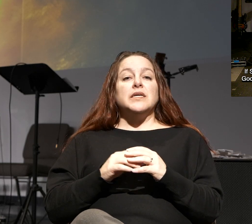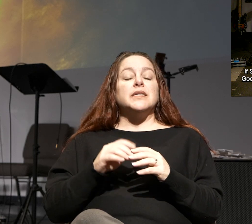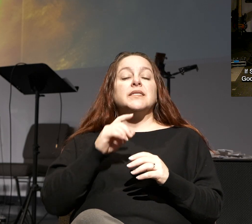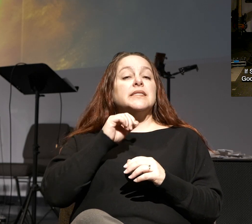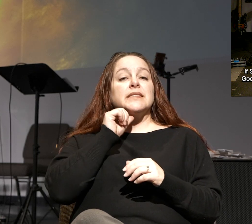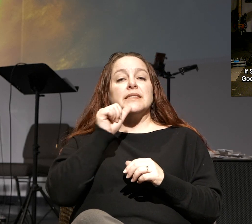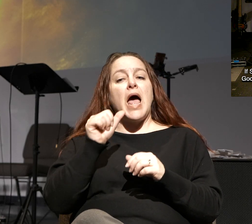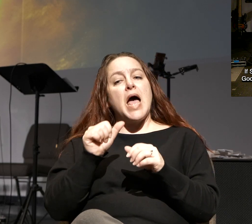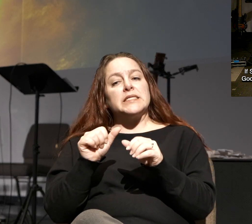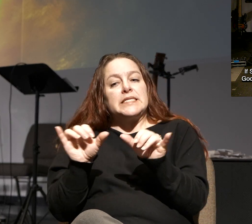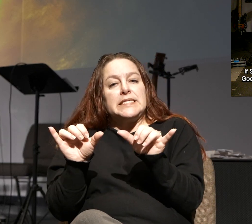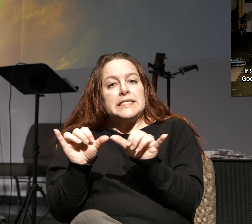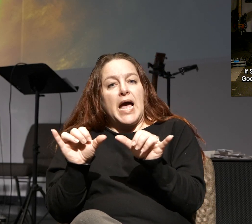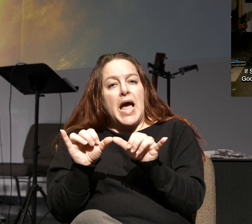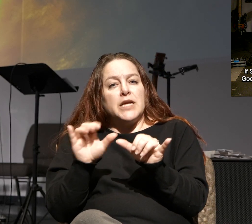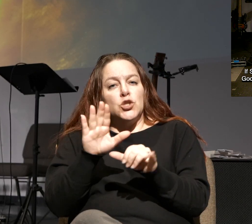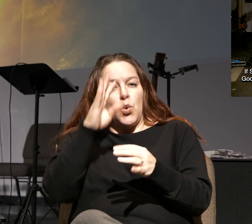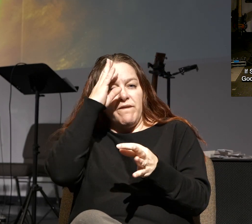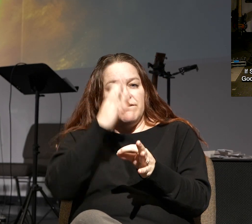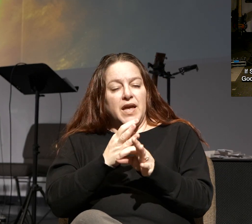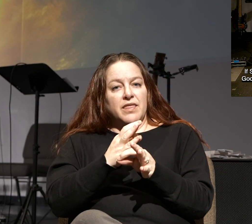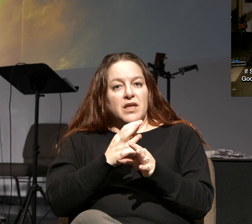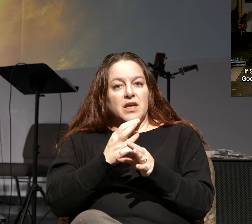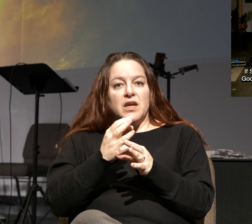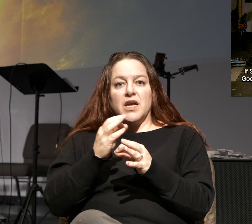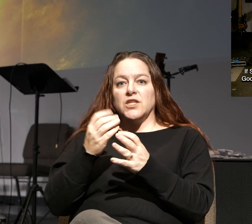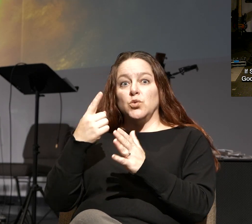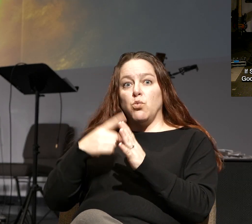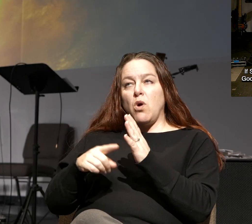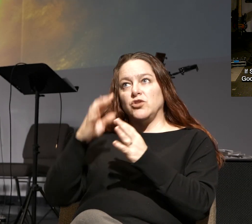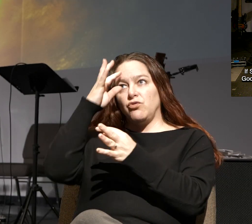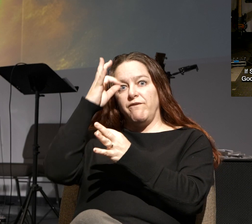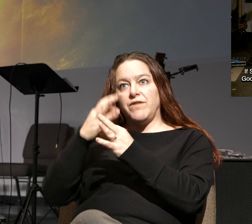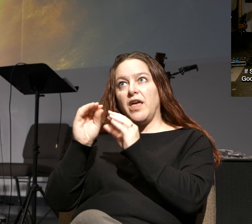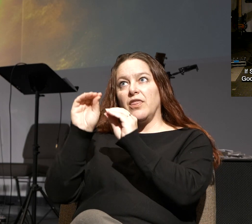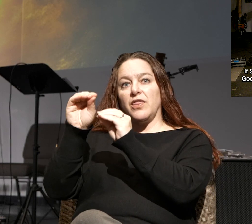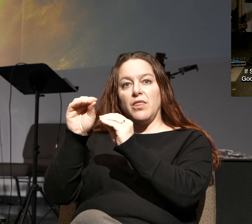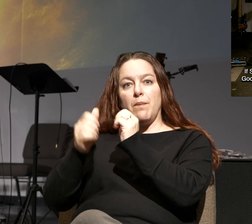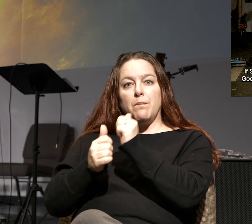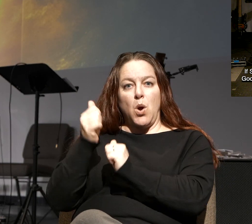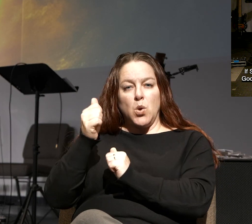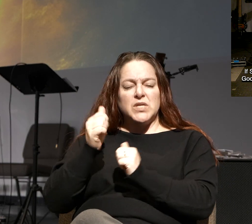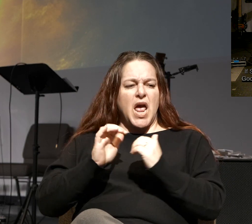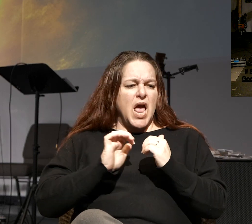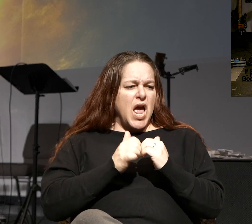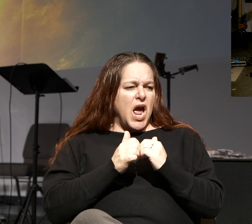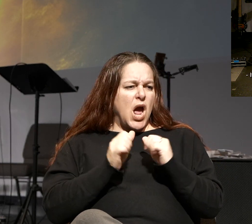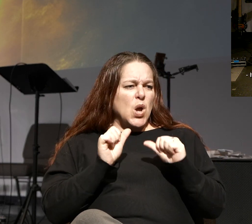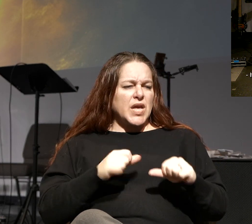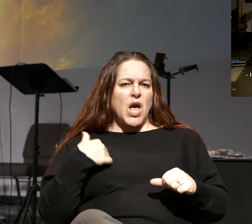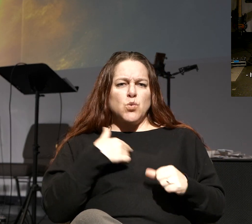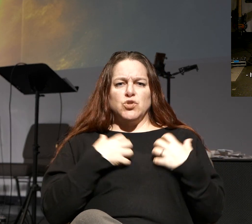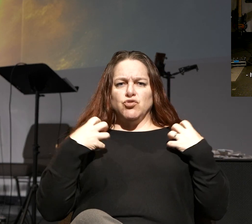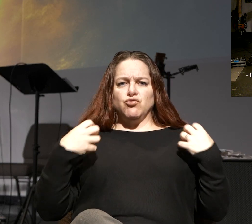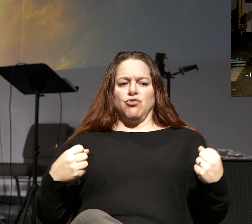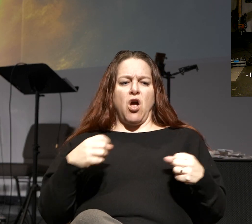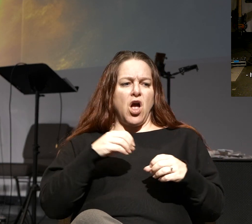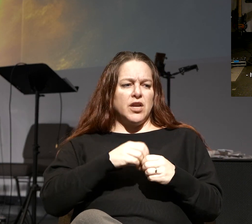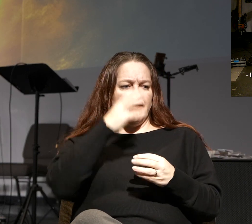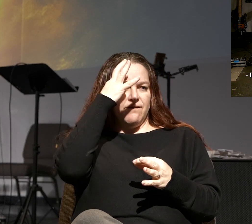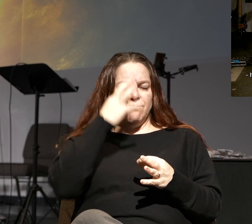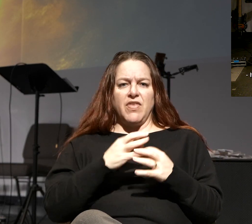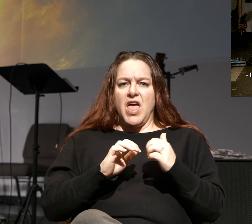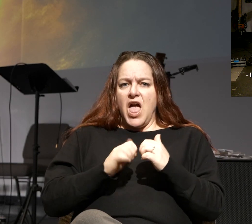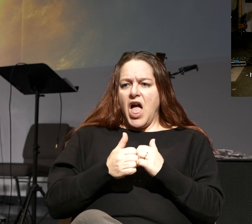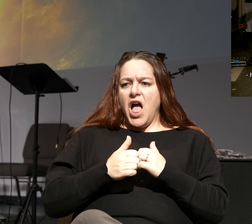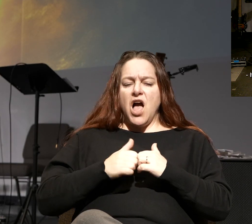size of your faith but the object of your faith that matters most. So we're talking about how can we be strong in the faith? How can we have an